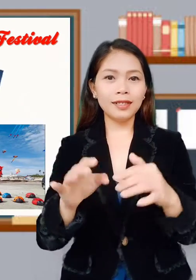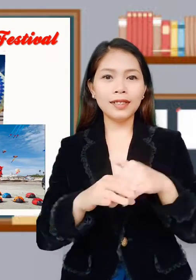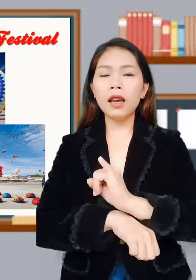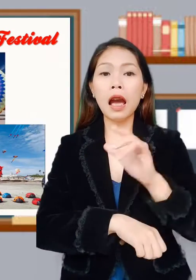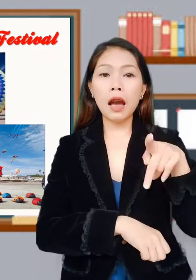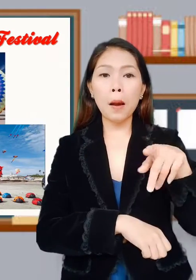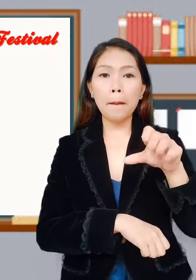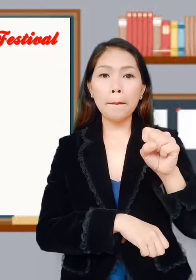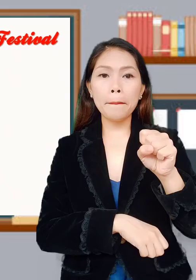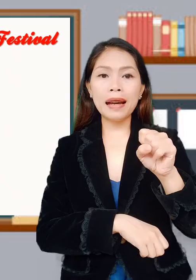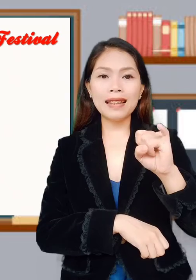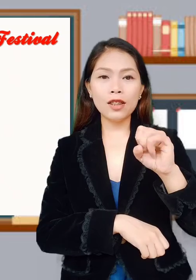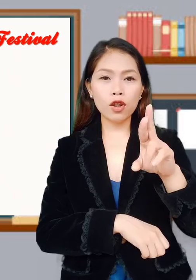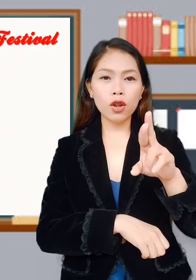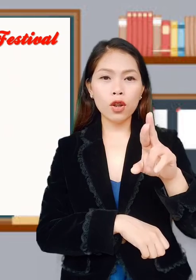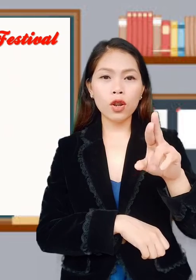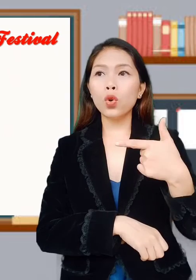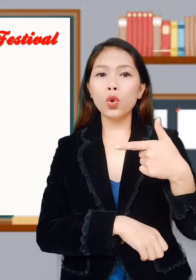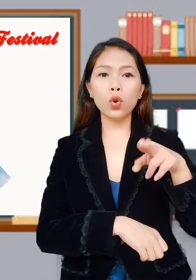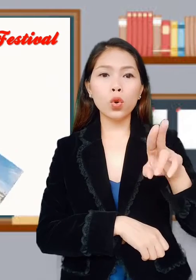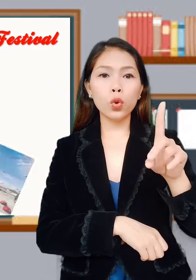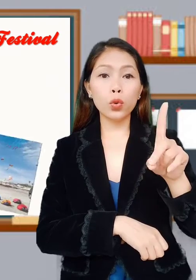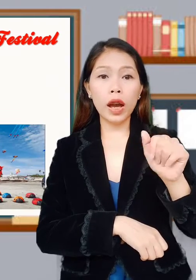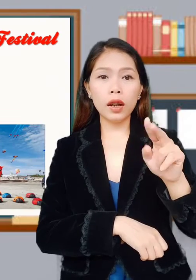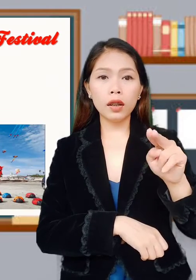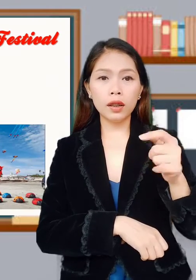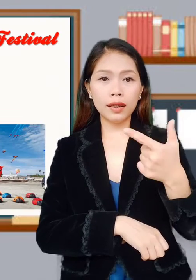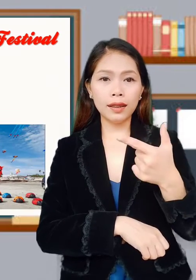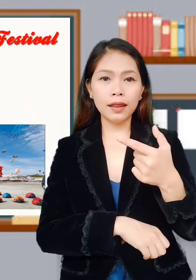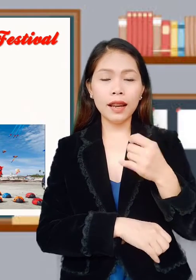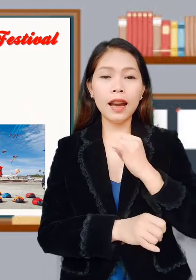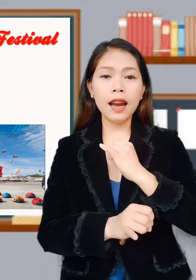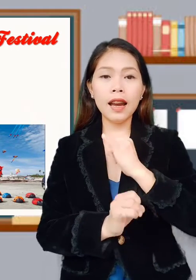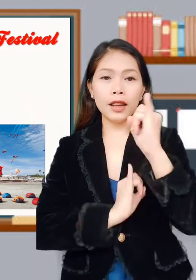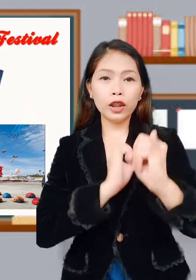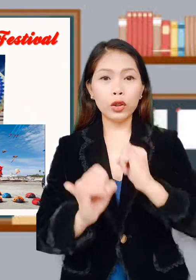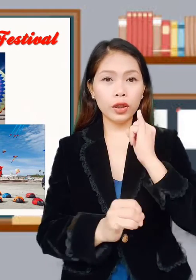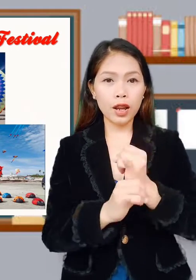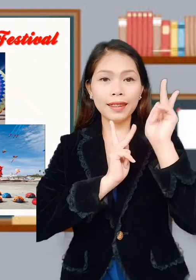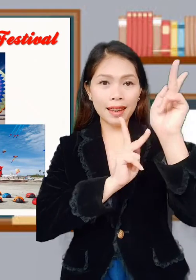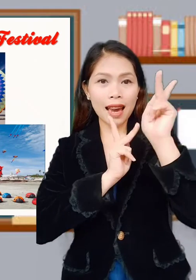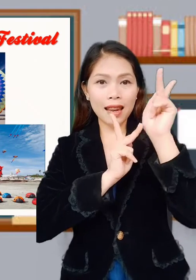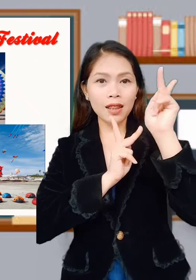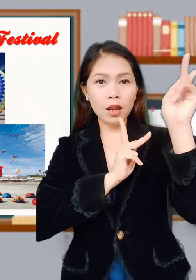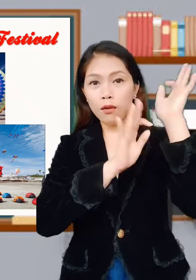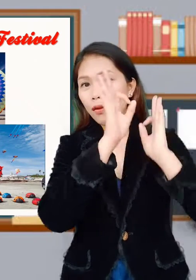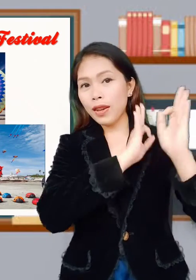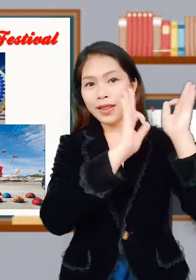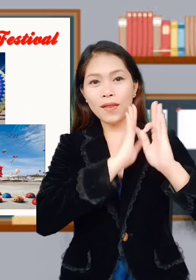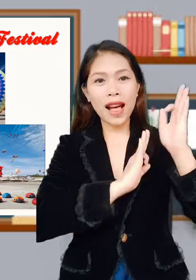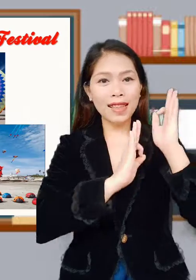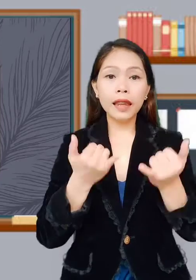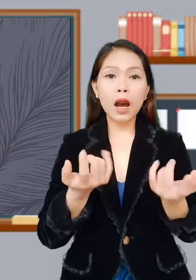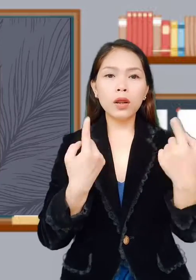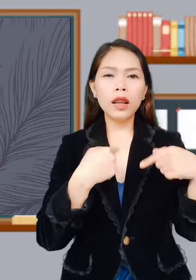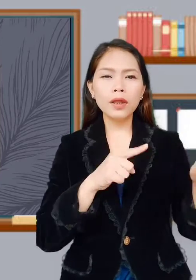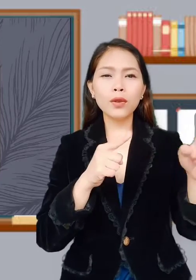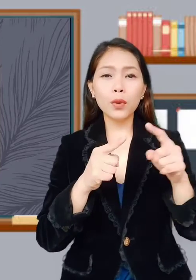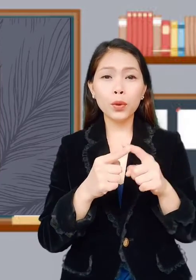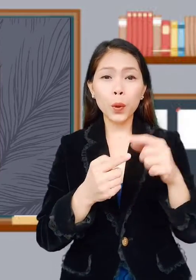Gudang International Kite Festival. Now let's proceed to the